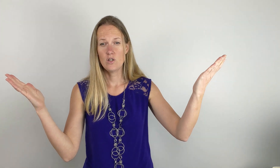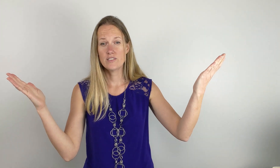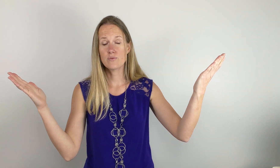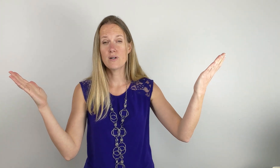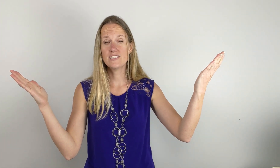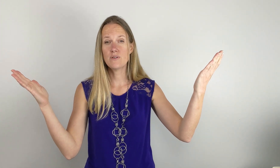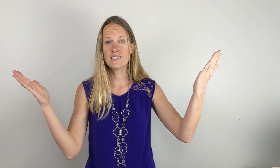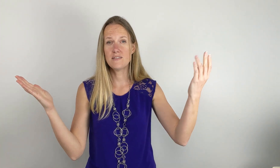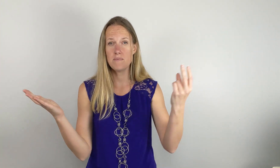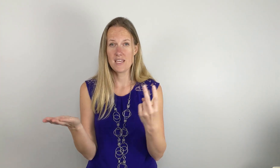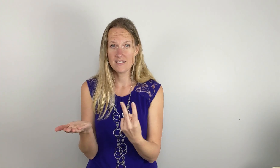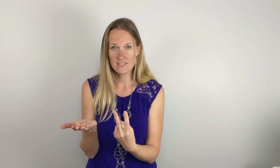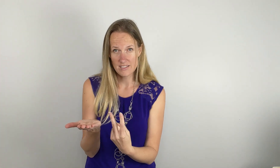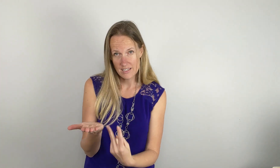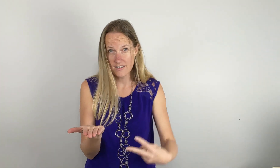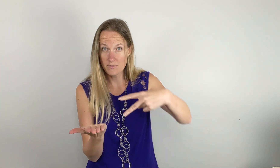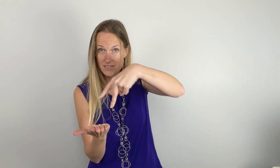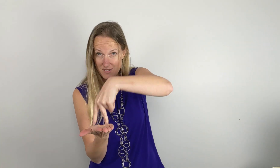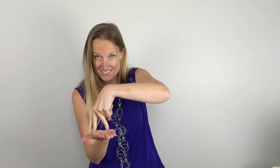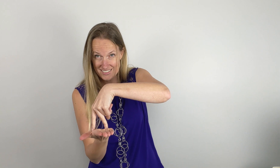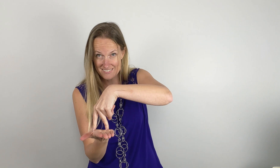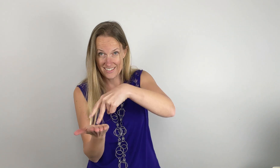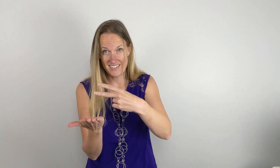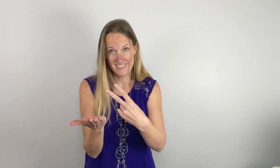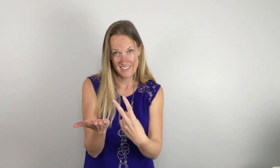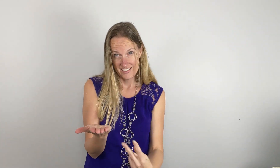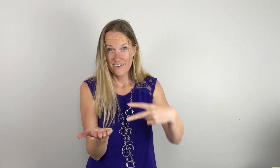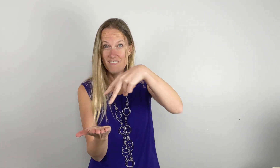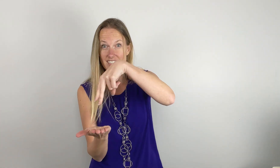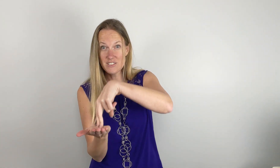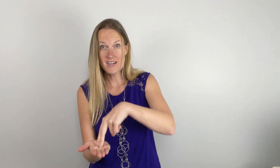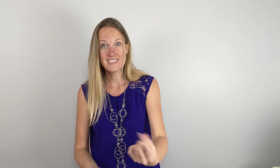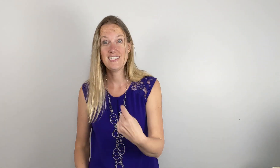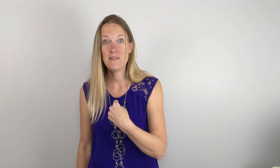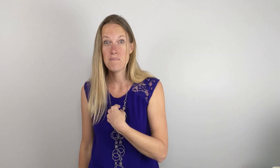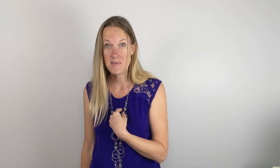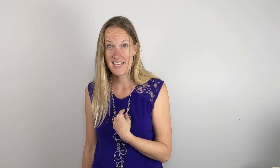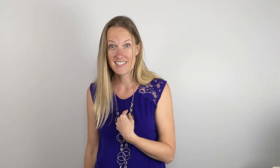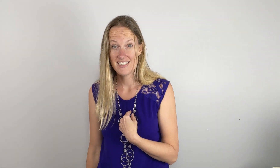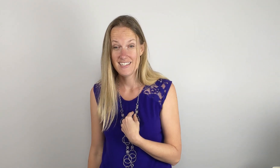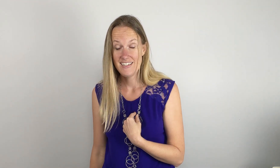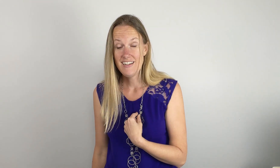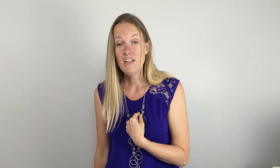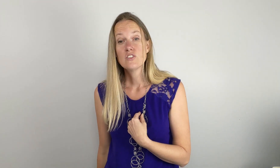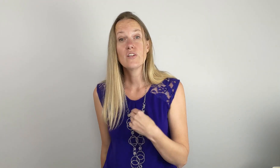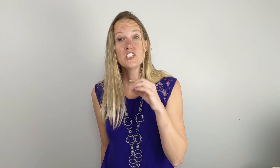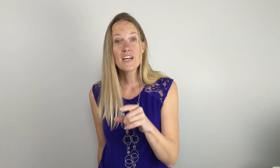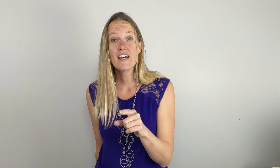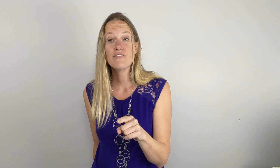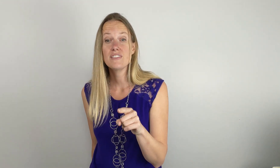Who has resurrected me. So here you're resurrected. Okay. Resurrected me. So let's try that from